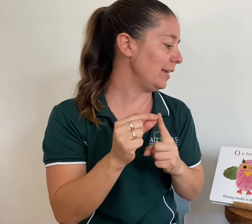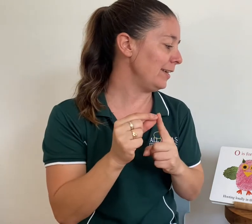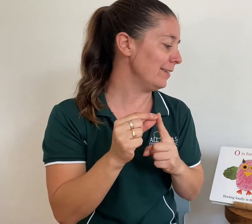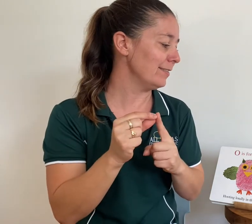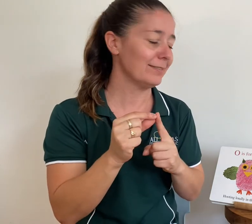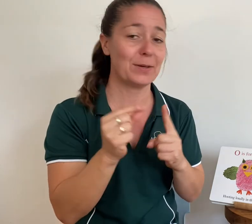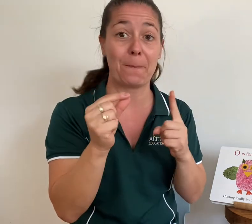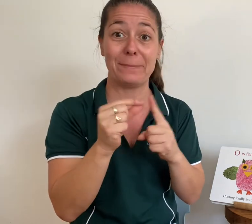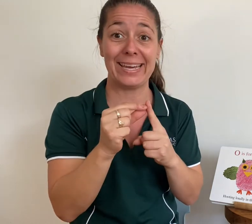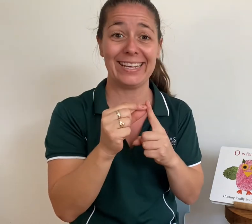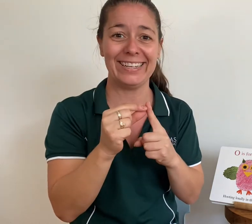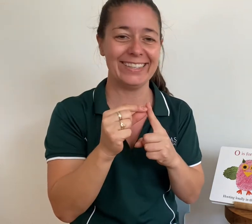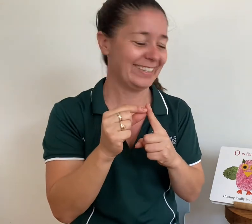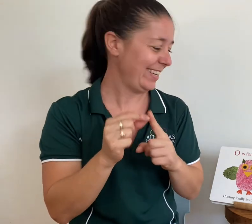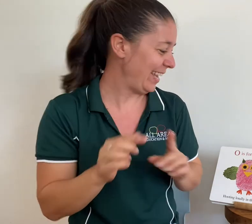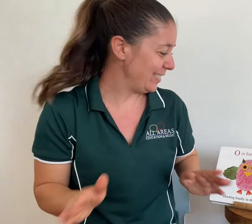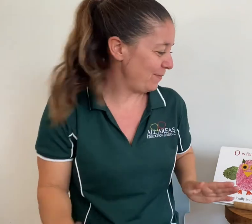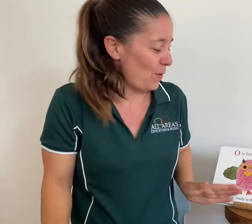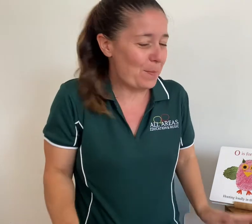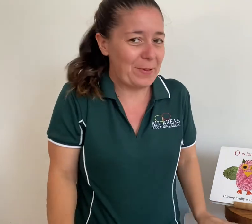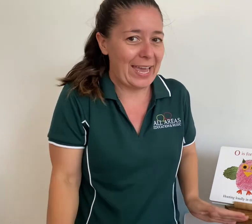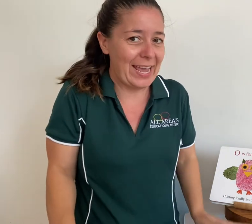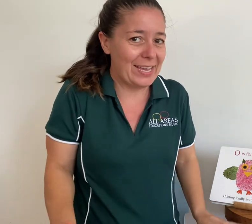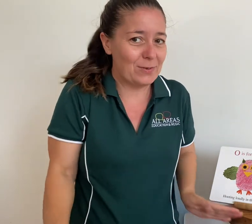P, P is for penguin.